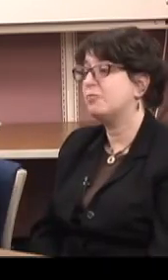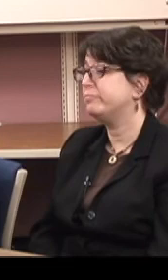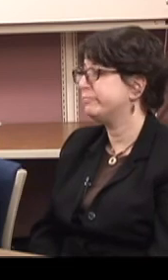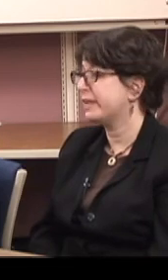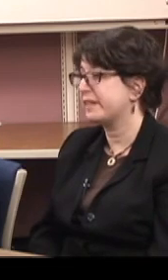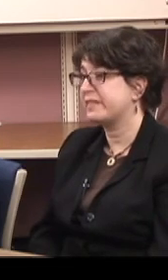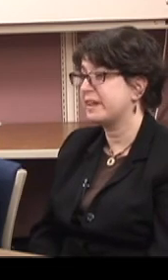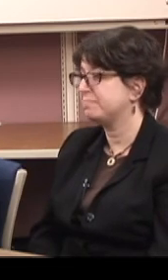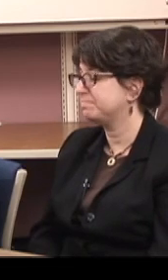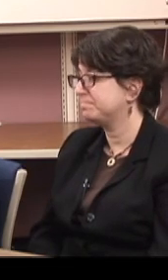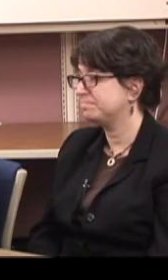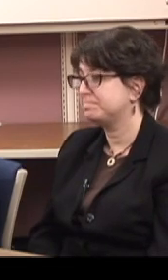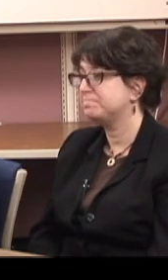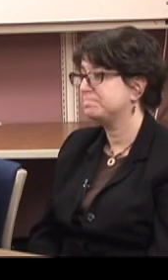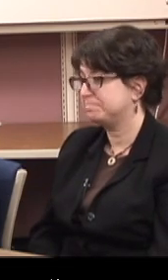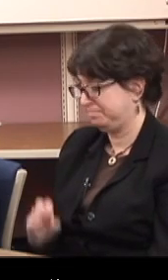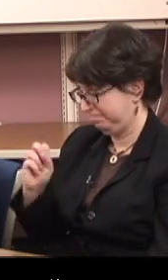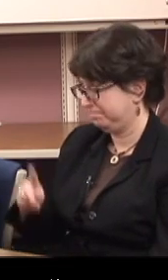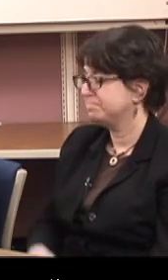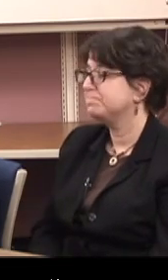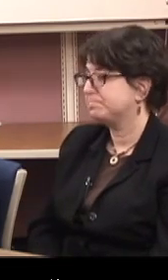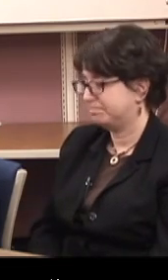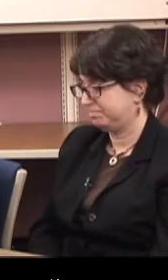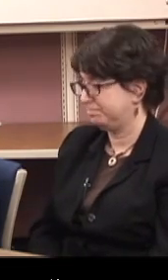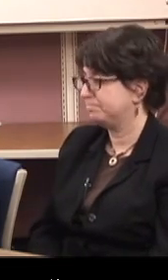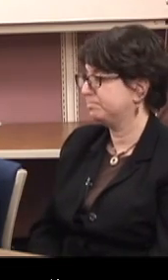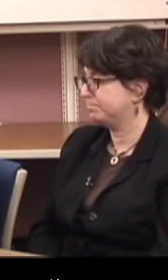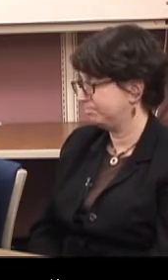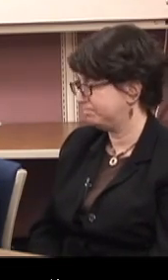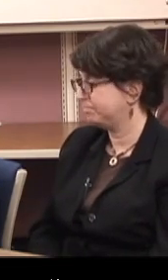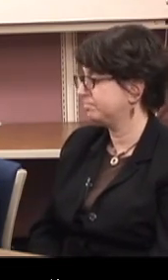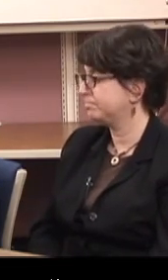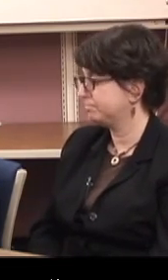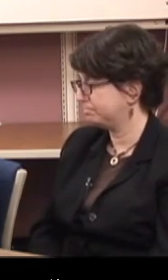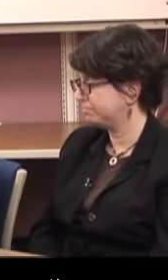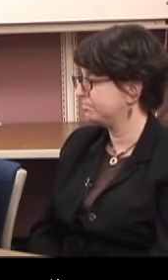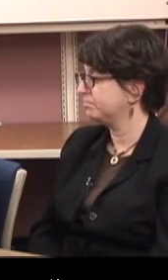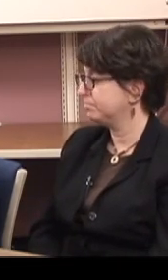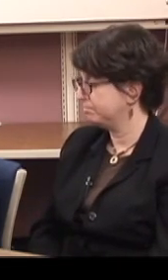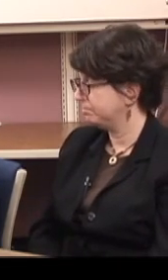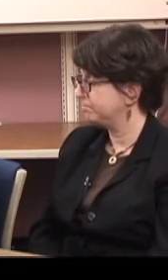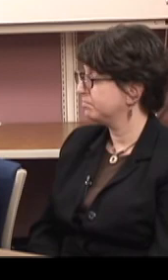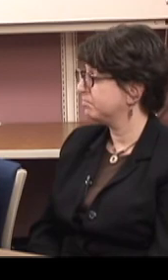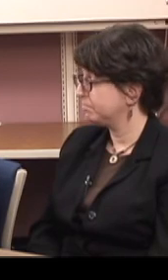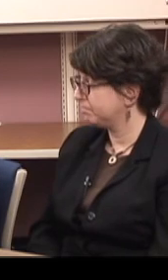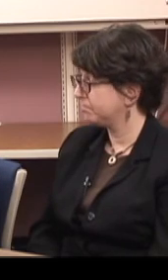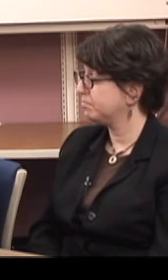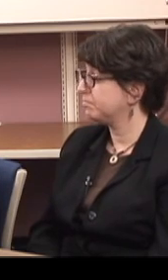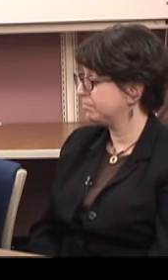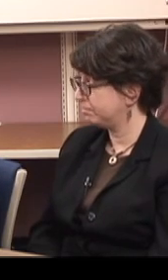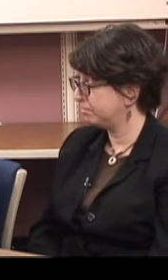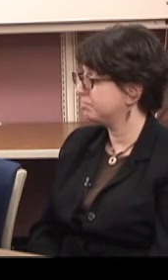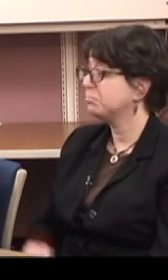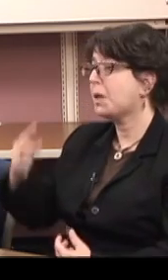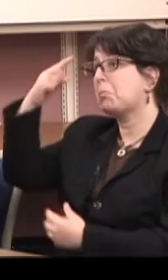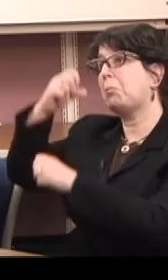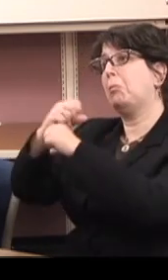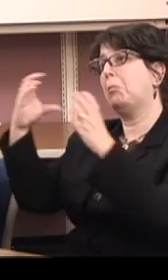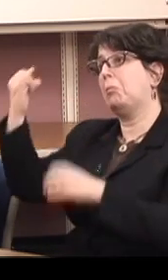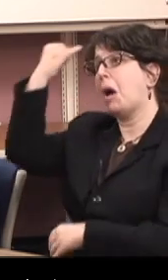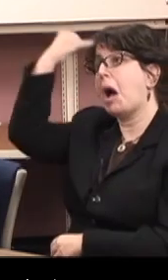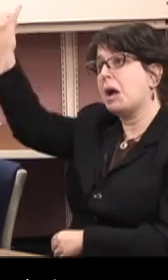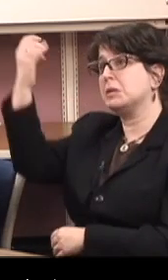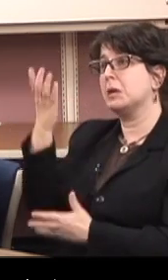No, nothing like that. Okay. I'm just thinking that maybe sometime in the future we may want you to go visit a bakery